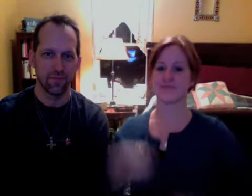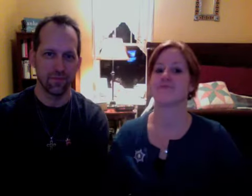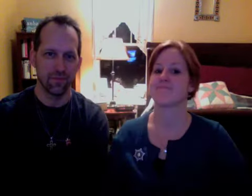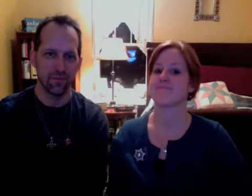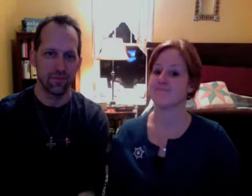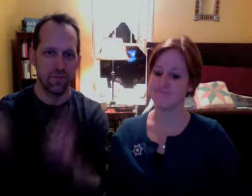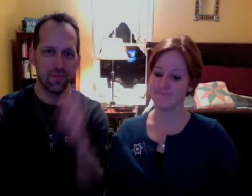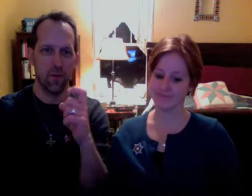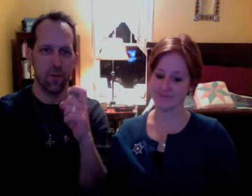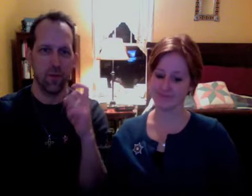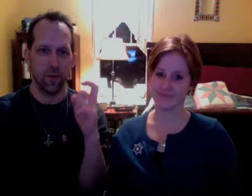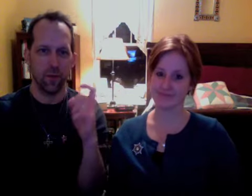Ceremony.